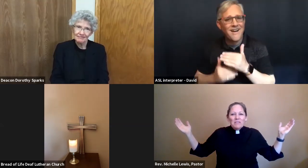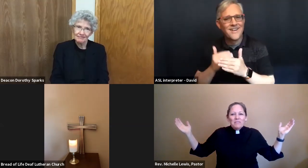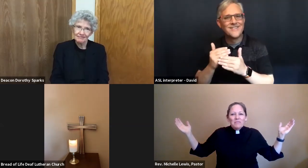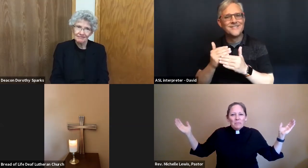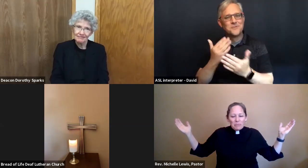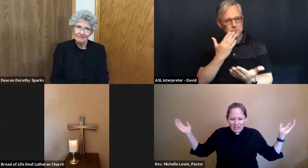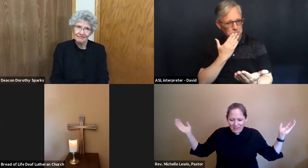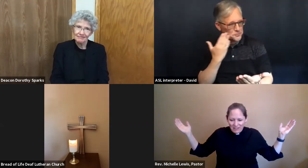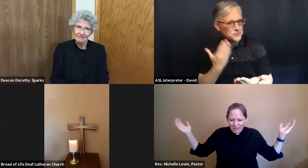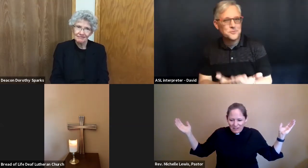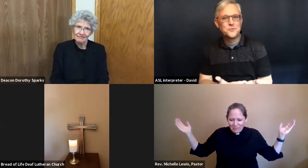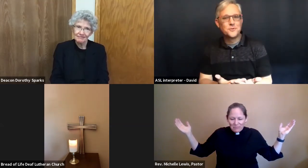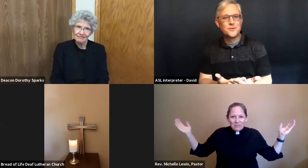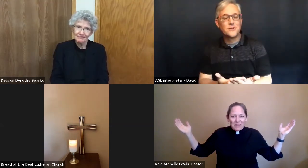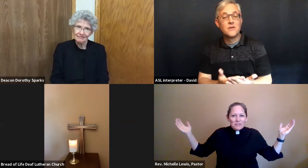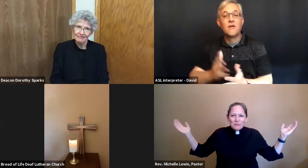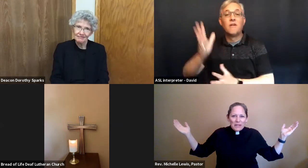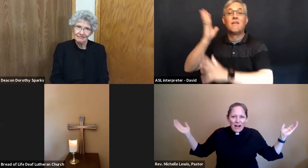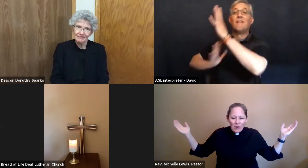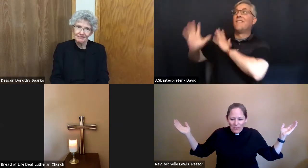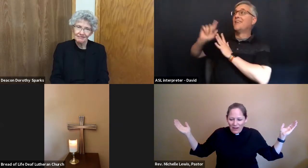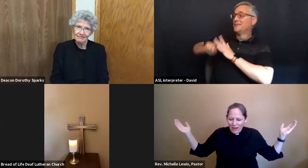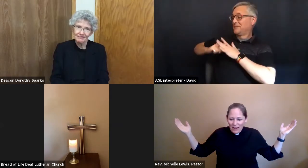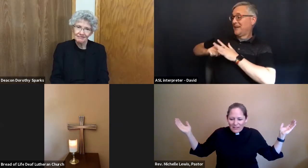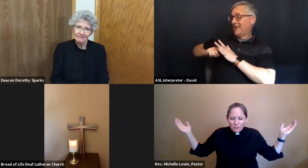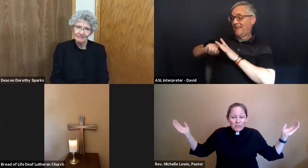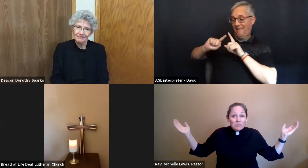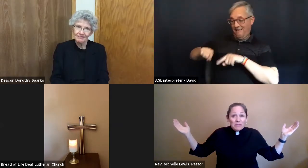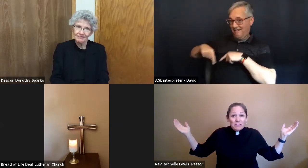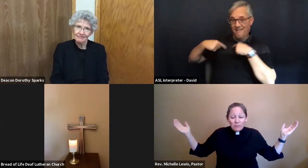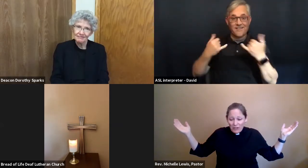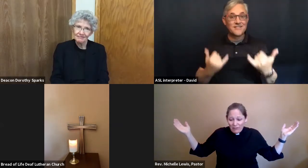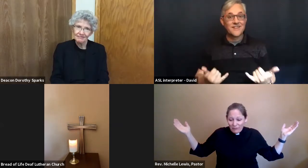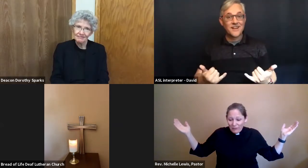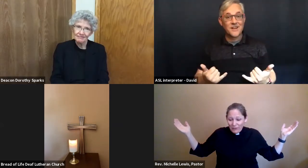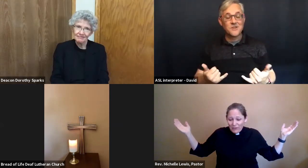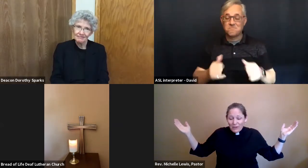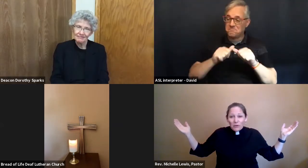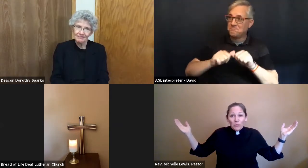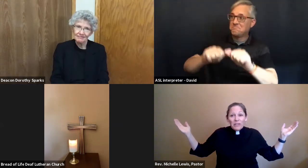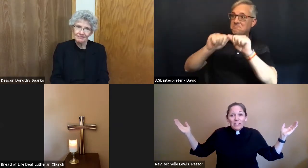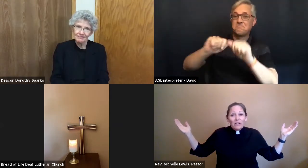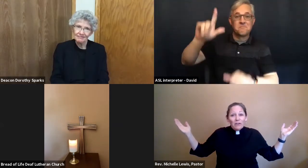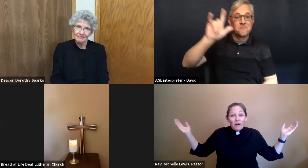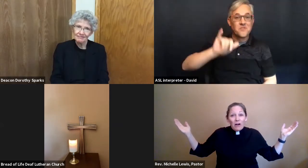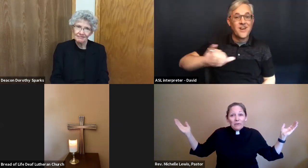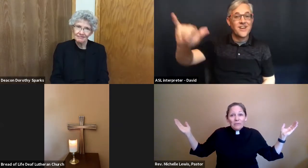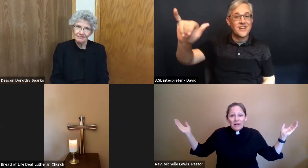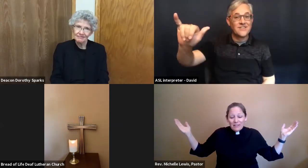From the beginning to now and will be forever, we are all united